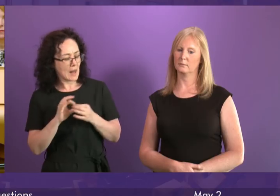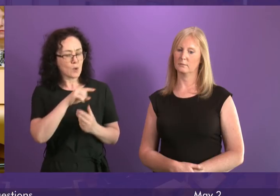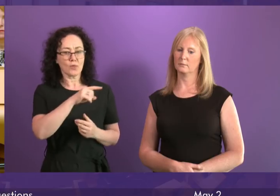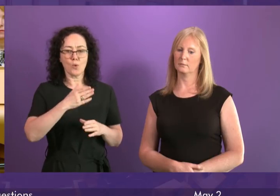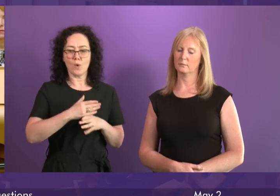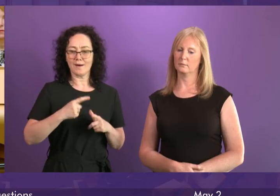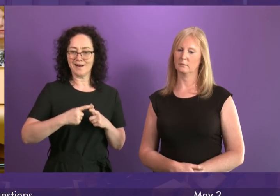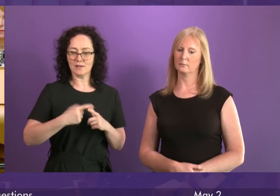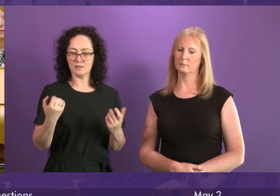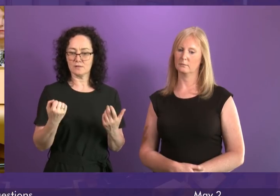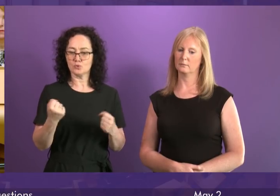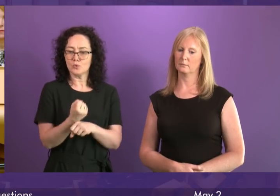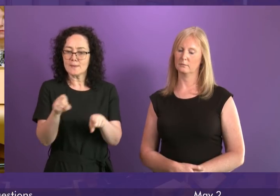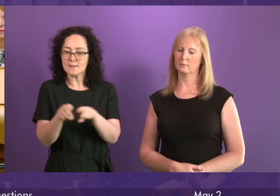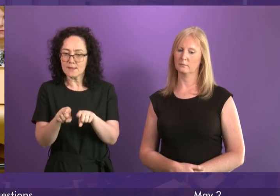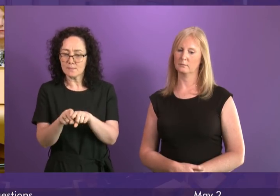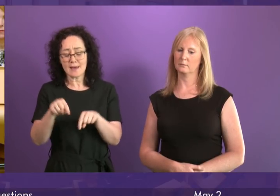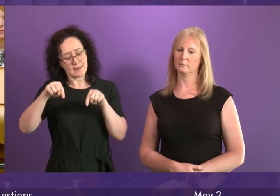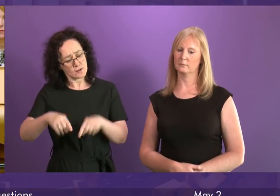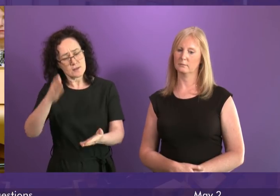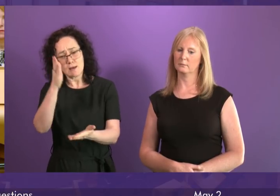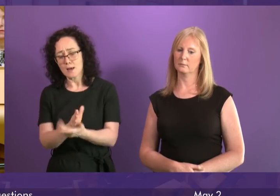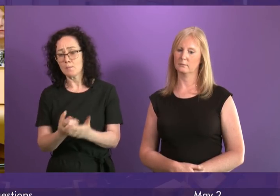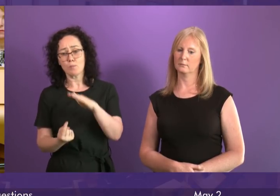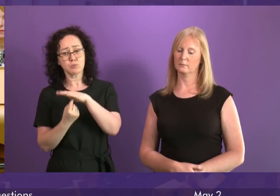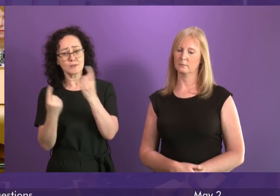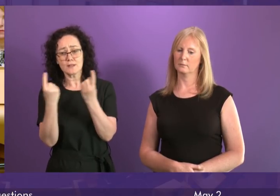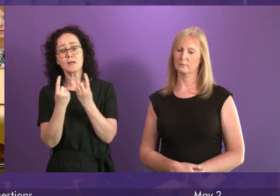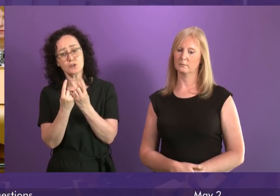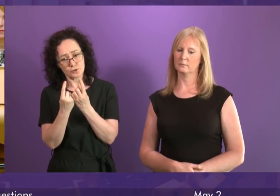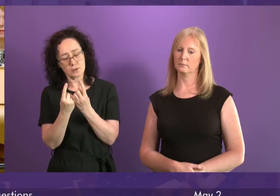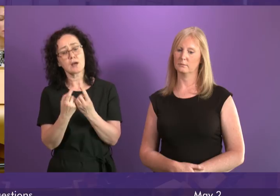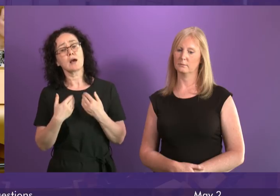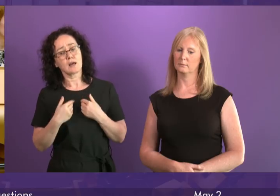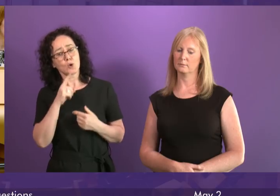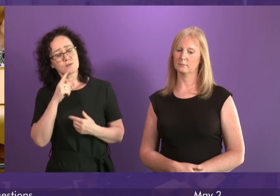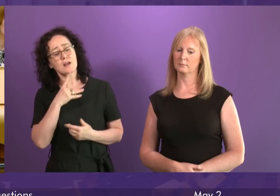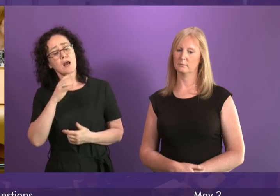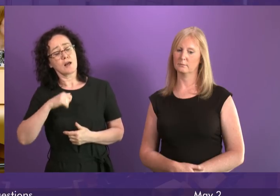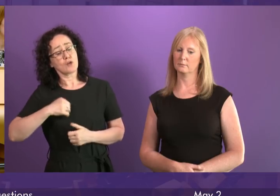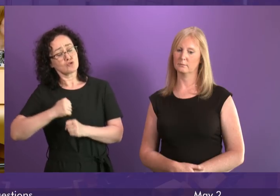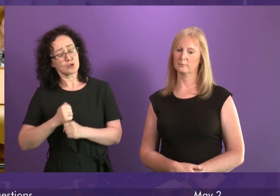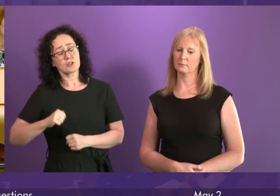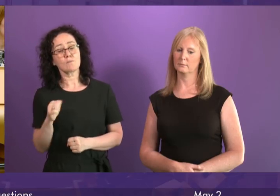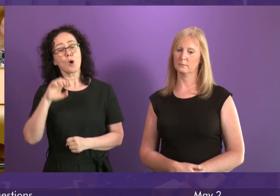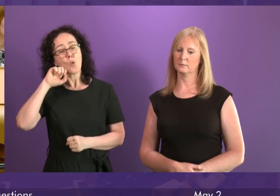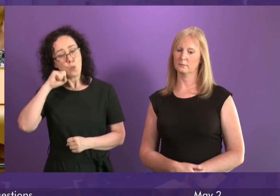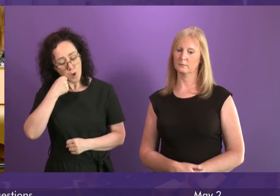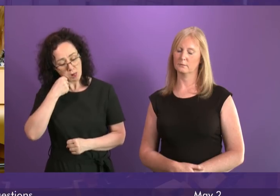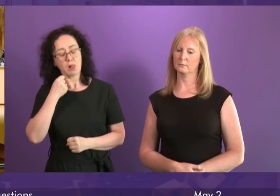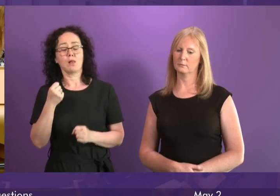medicine so these are important issues and it's important that we take them seriously and I give an assurance today that the Scottish government and our clinical